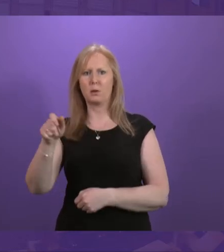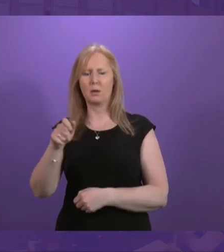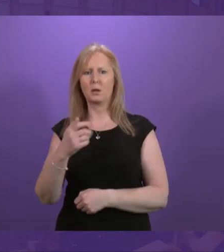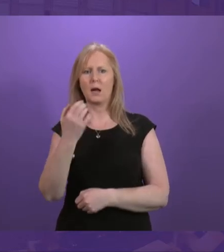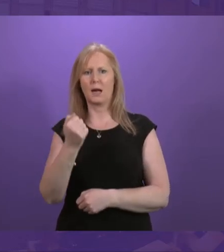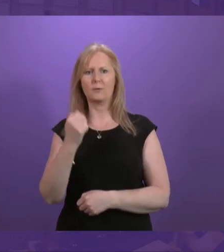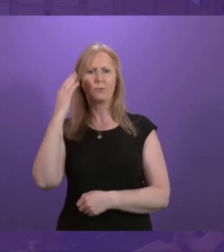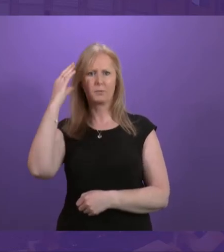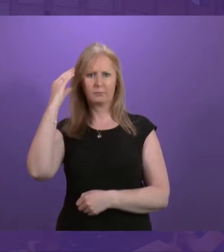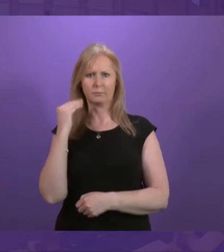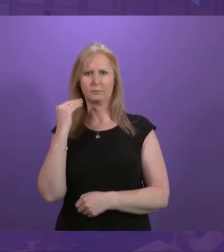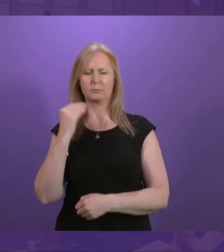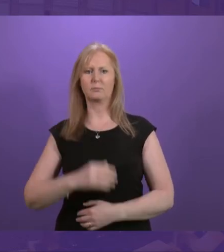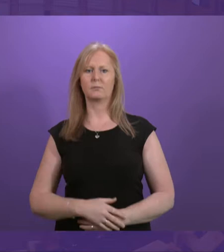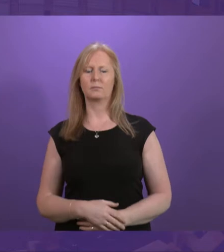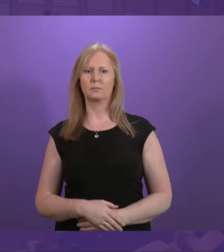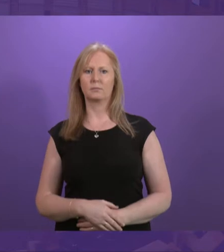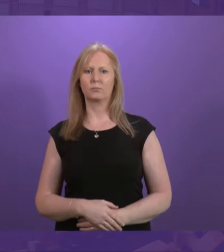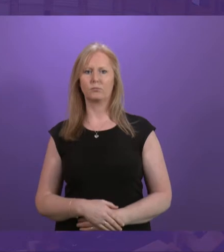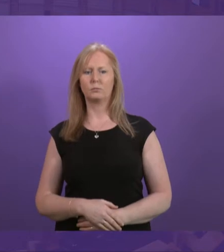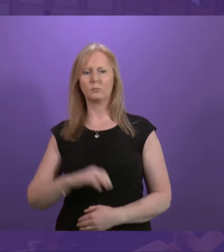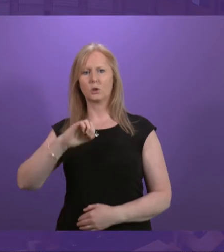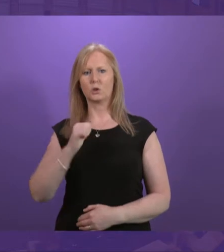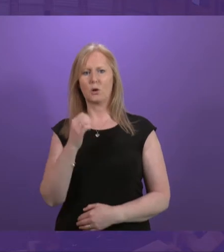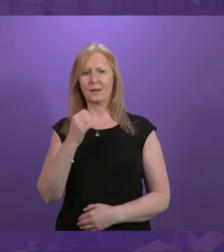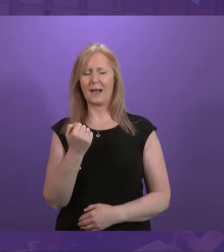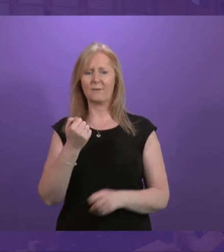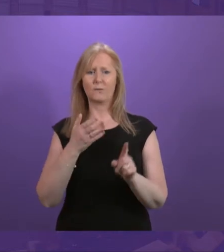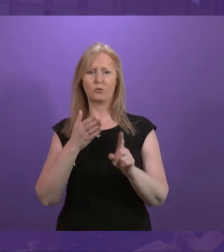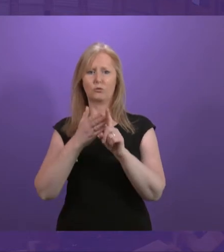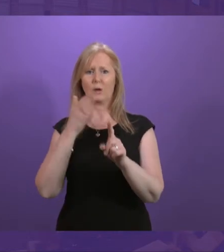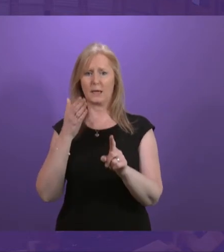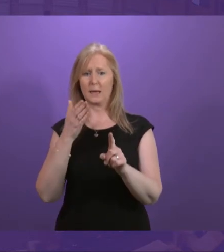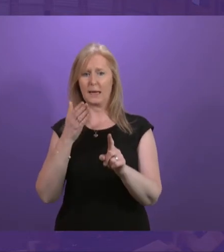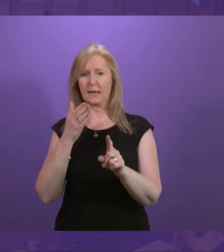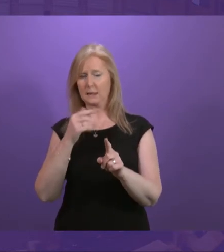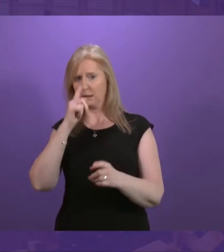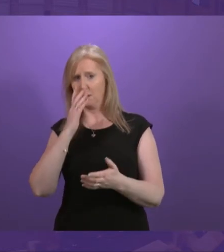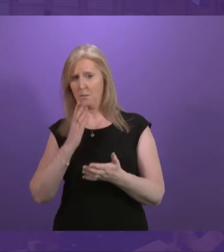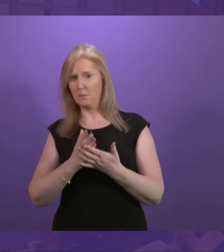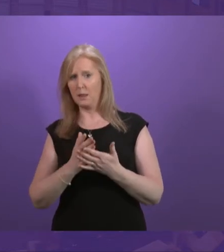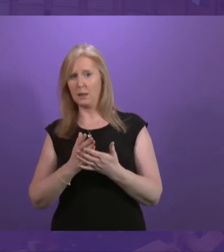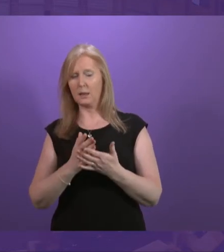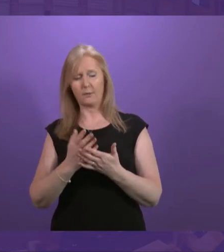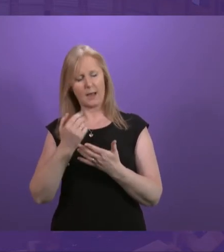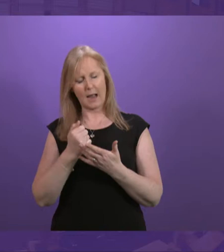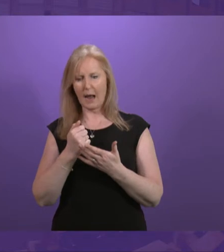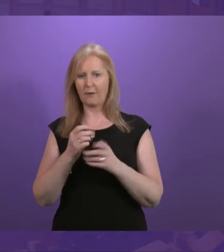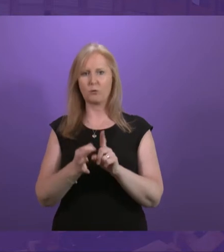are deaf or suffer hearing loss. In Scotland, it is recognised, I believe, presiding officer, that we have made